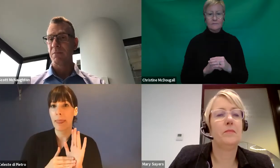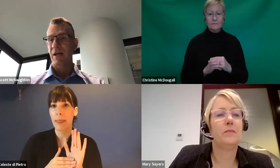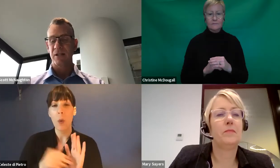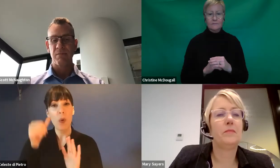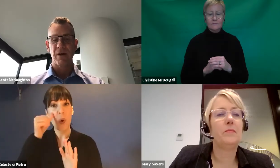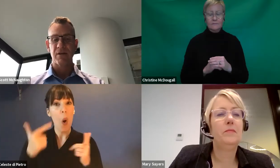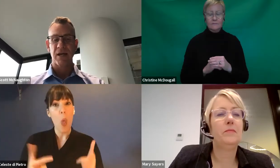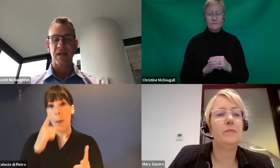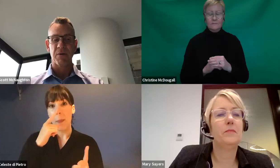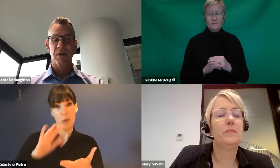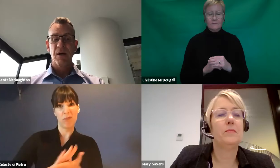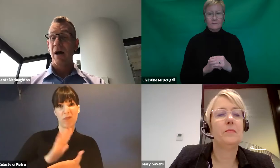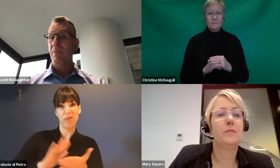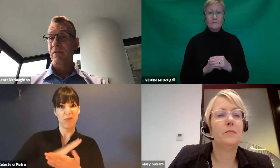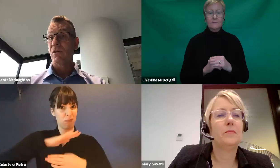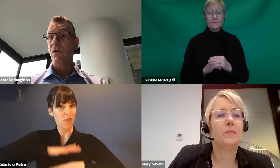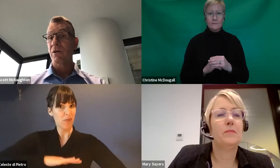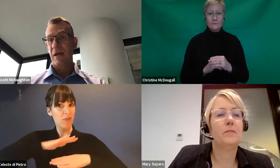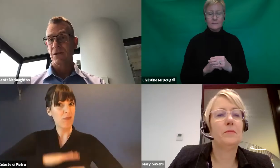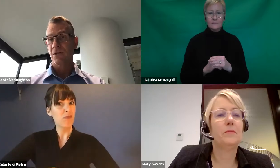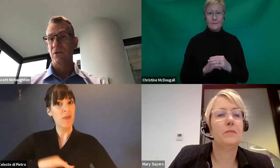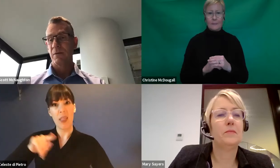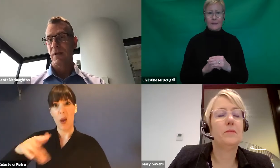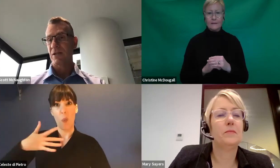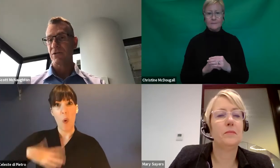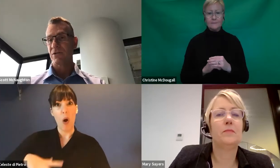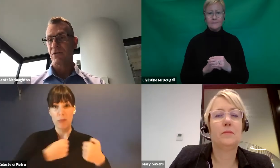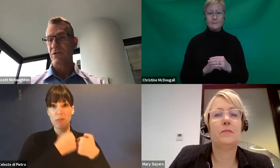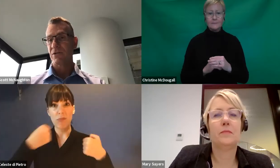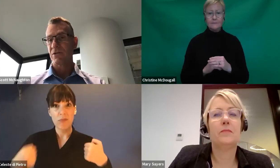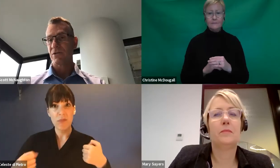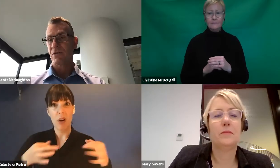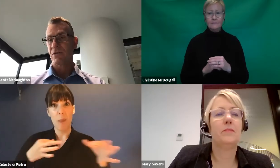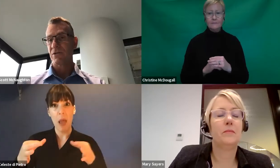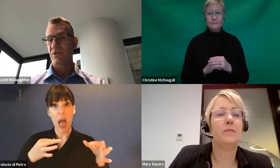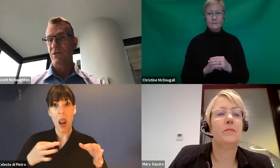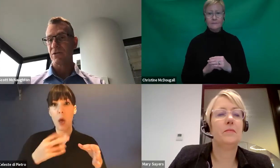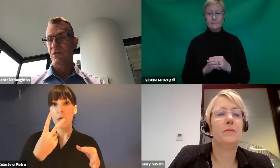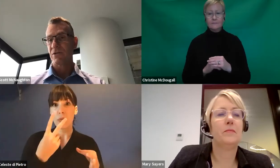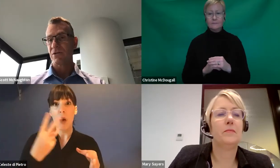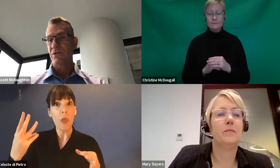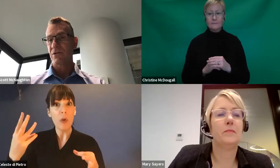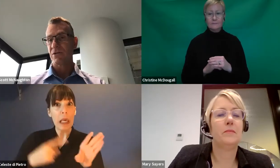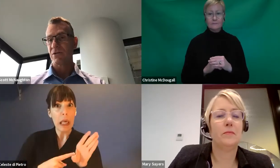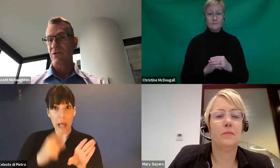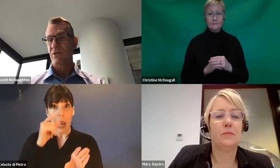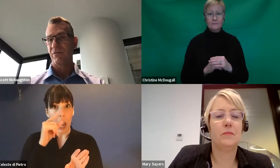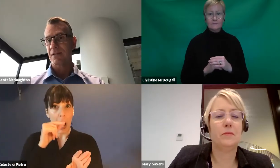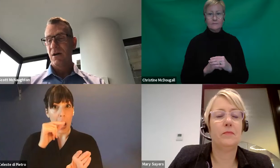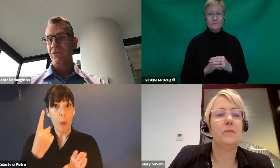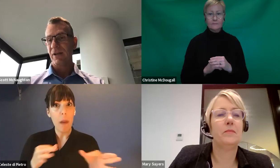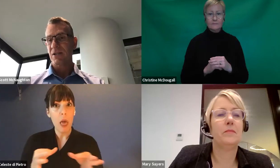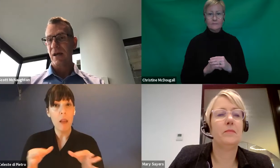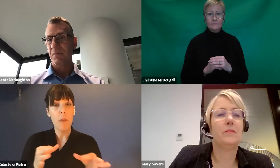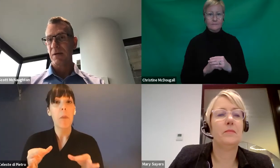and more people actually, Mary, take up having longer plans, two year plans or even three year plans. And I think that's a good reflection that